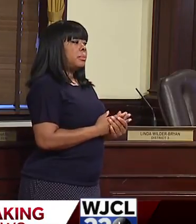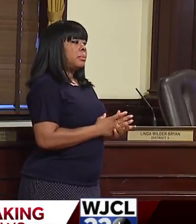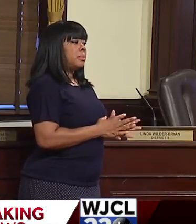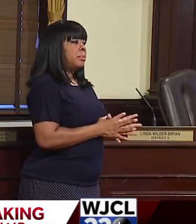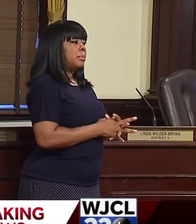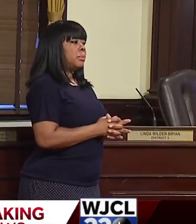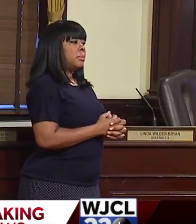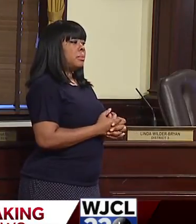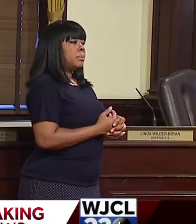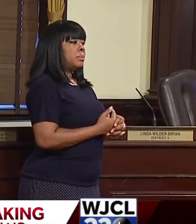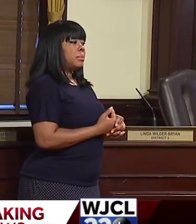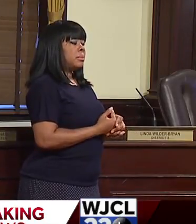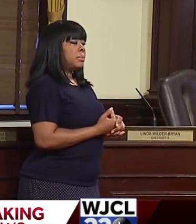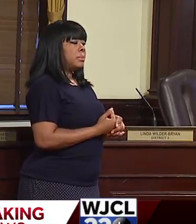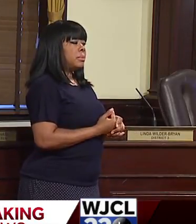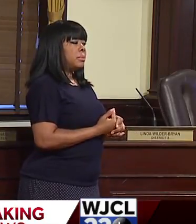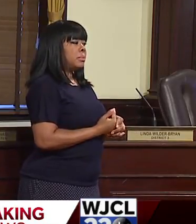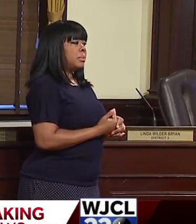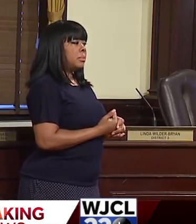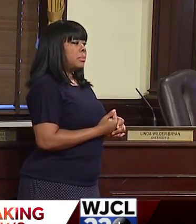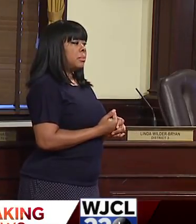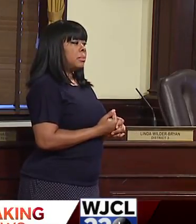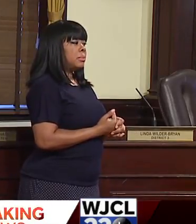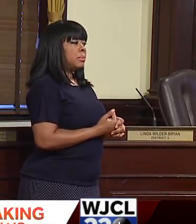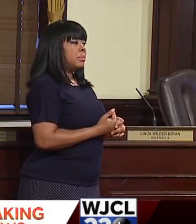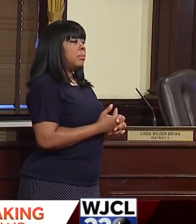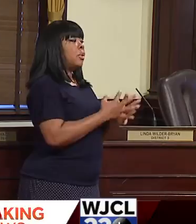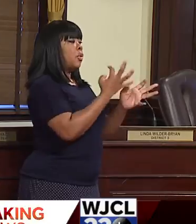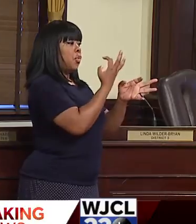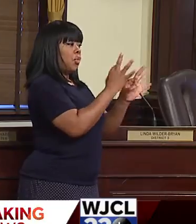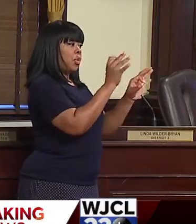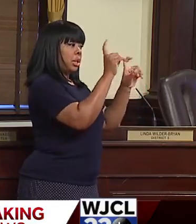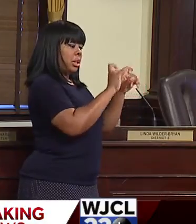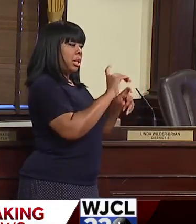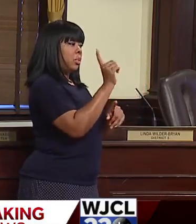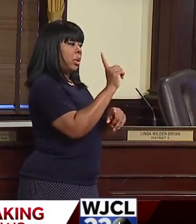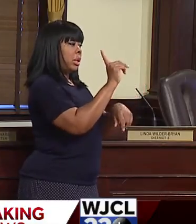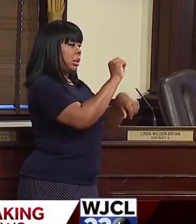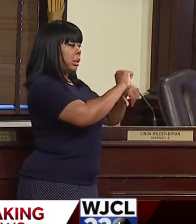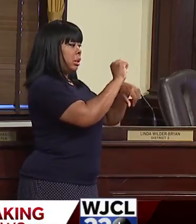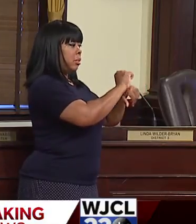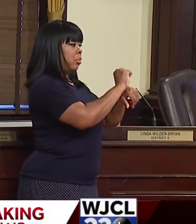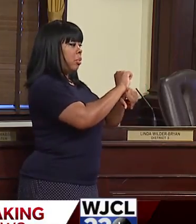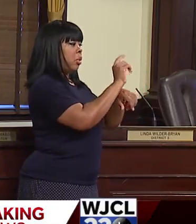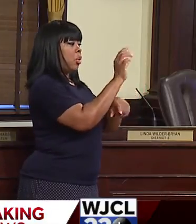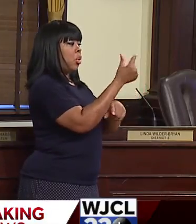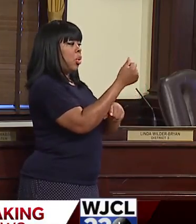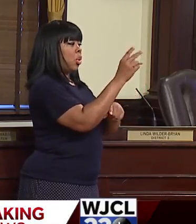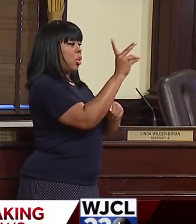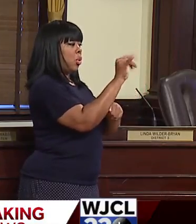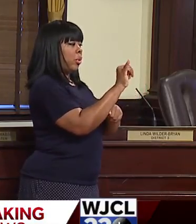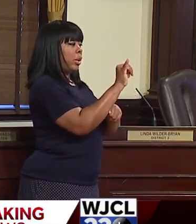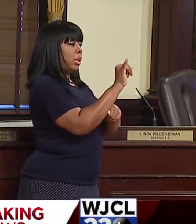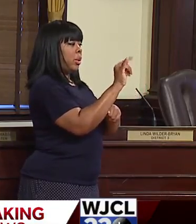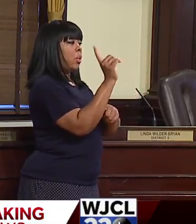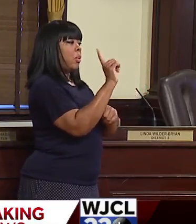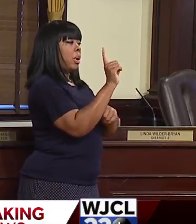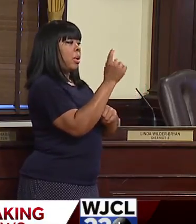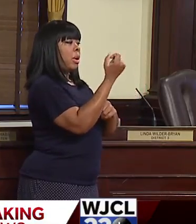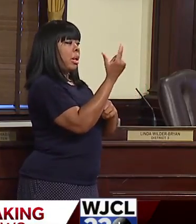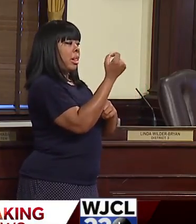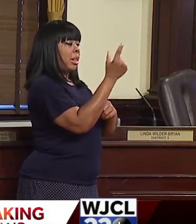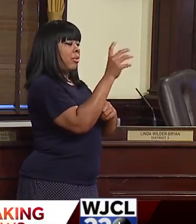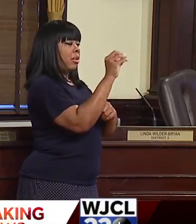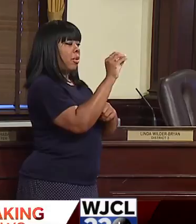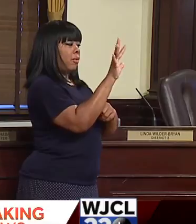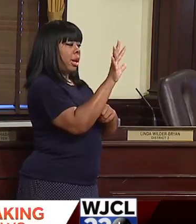Free testing will be available at the Temple of Glory Community Church at 1105 South